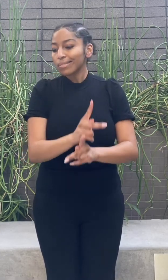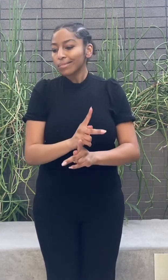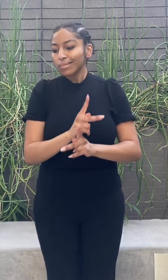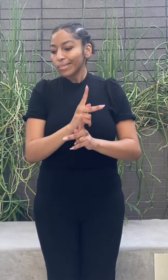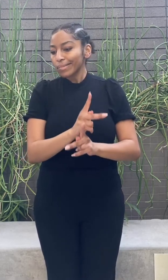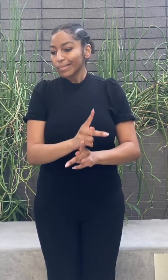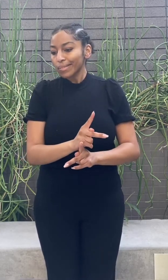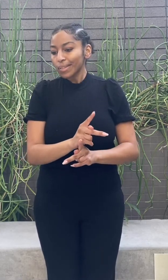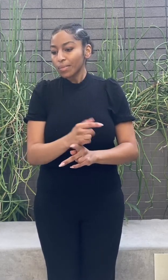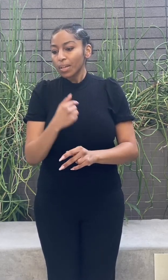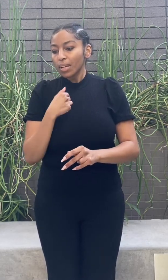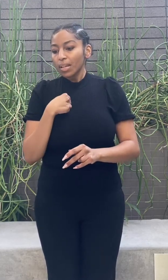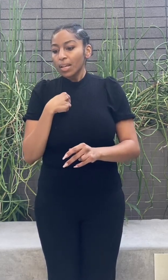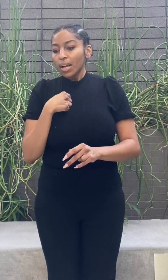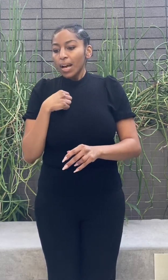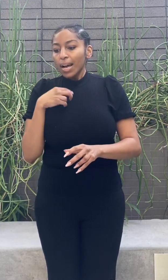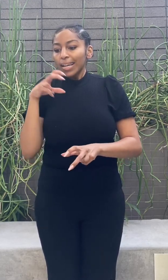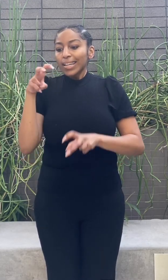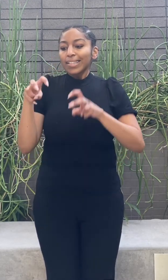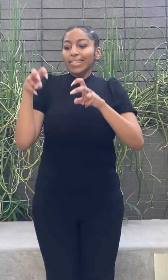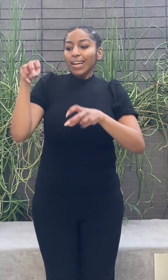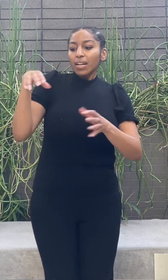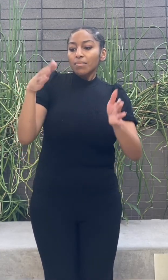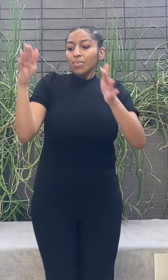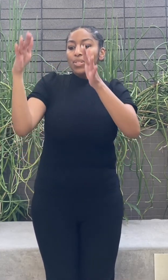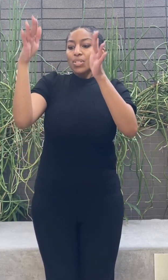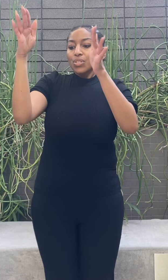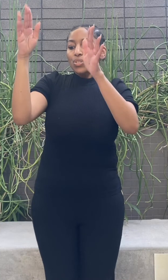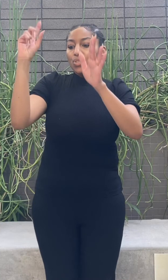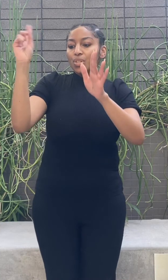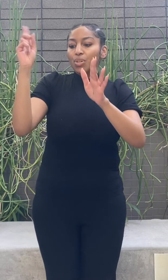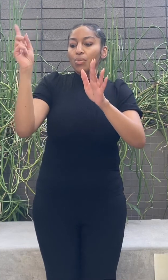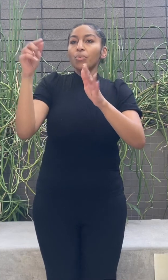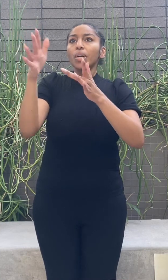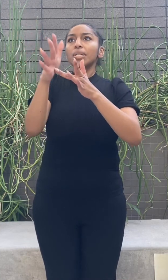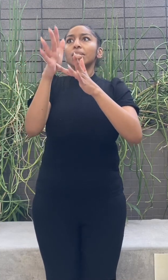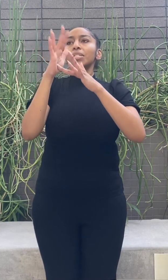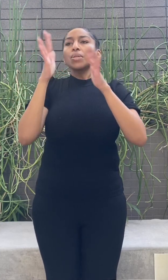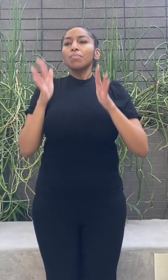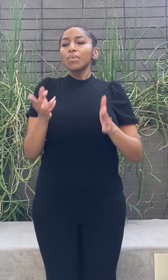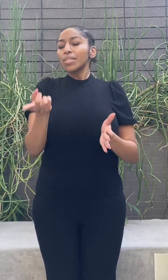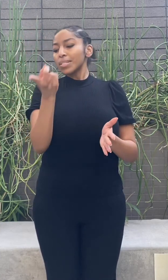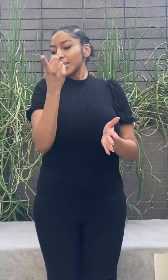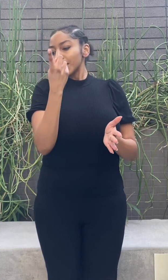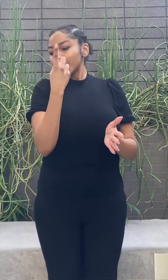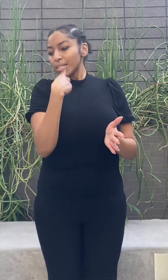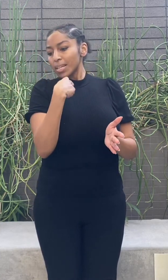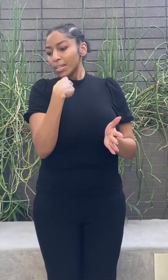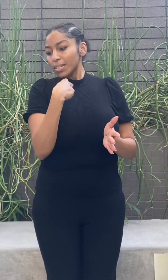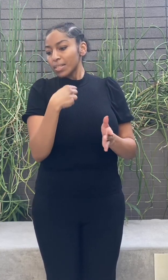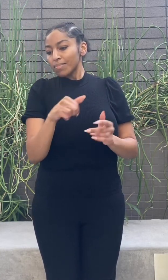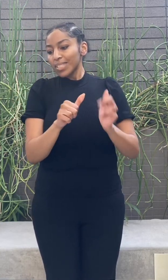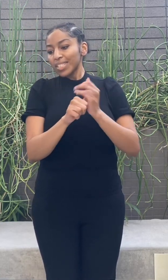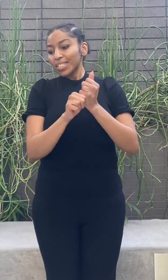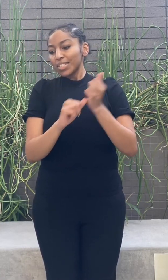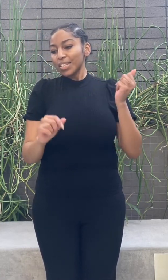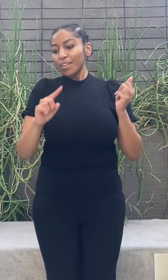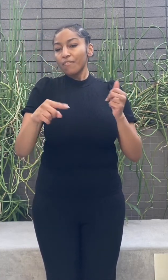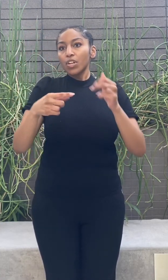more. He says Giordano and I think of Girona, another avenue I'll